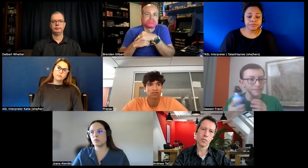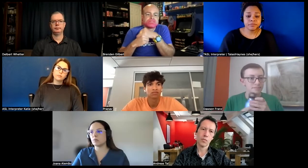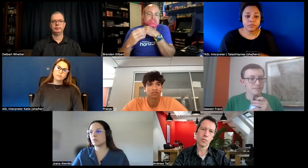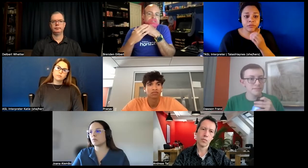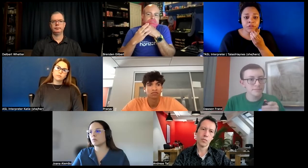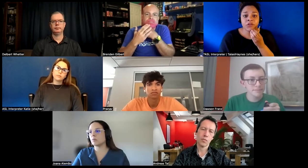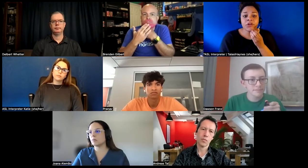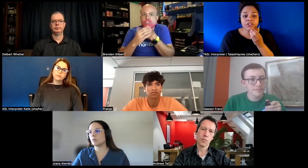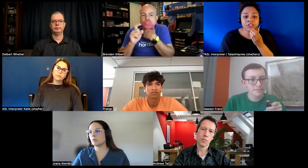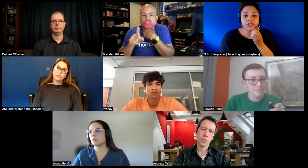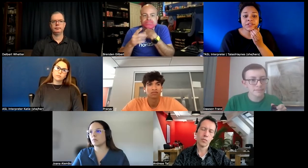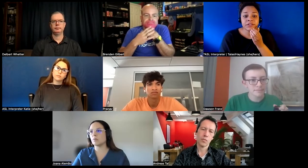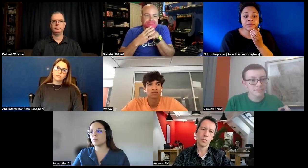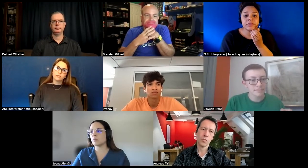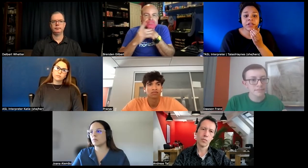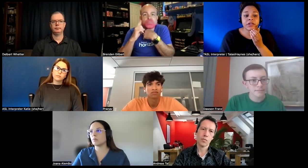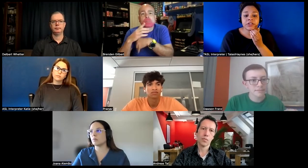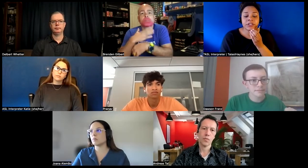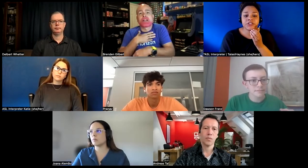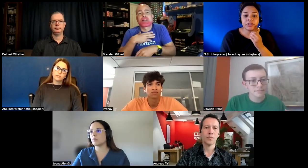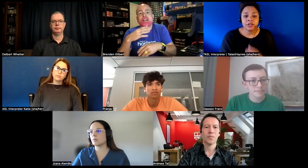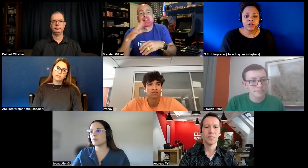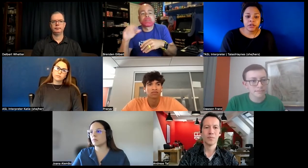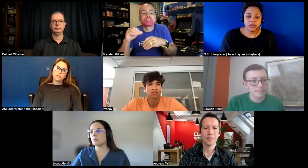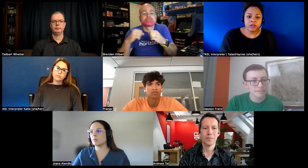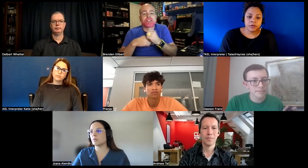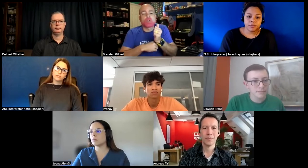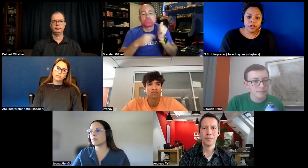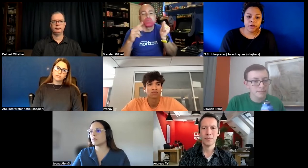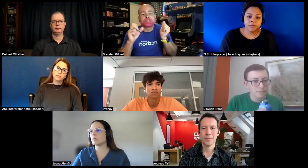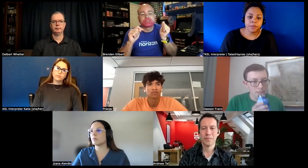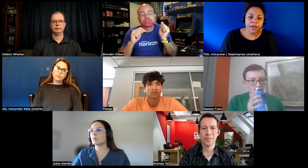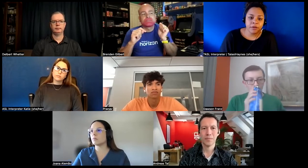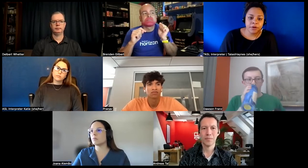that's a great question austin yeah good question um for my company